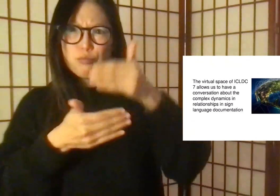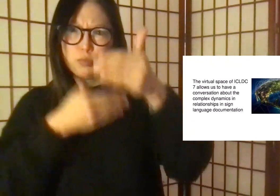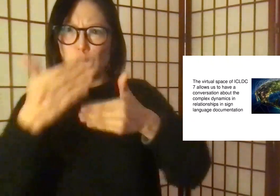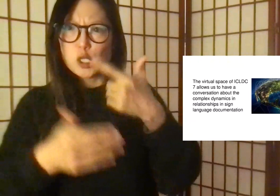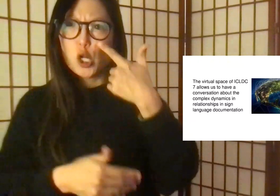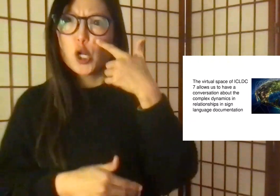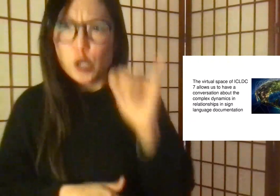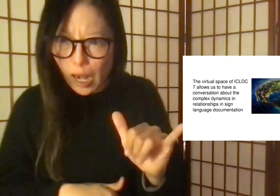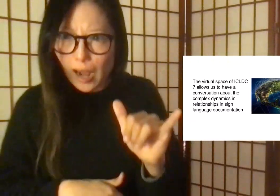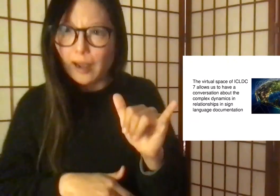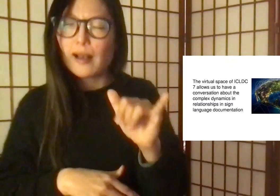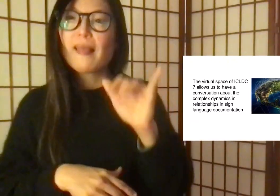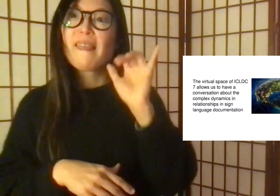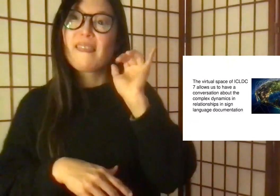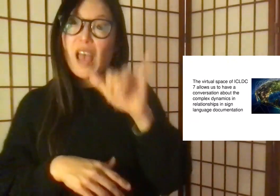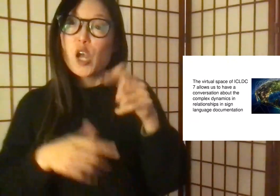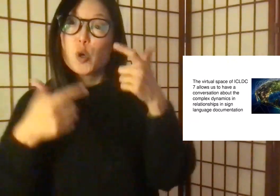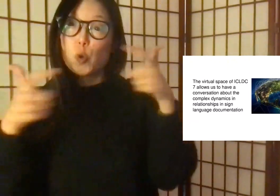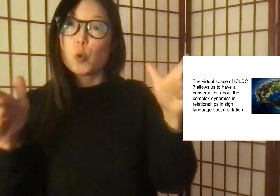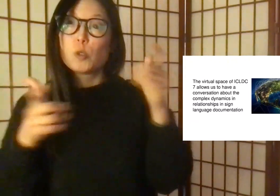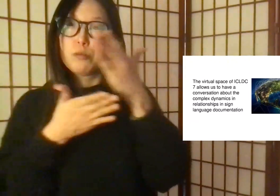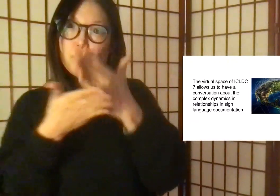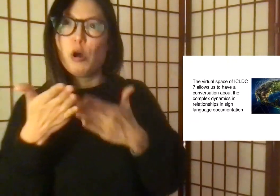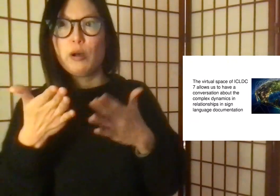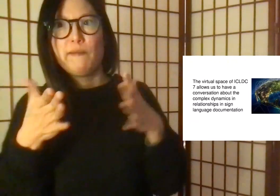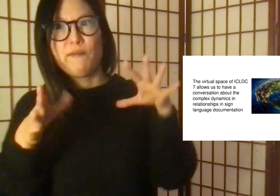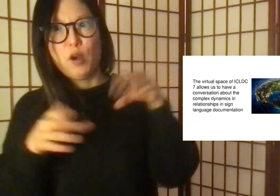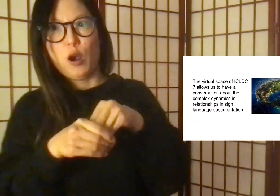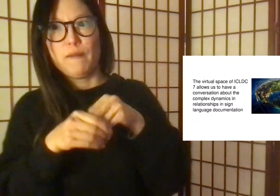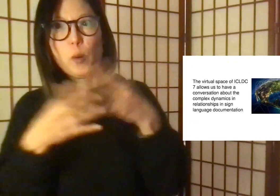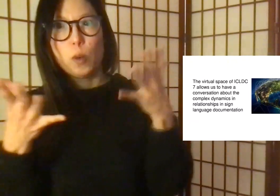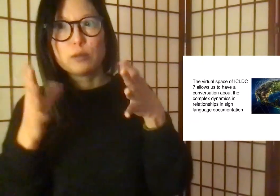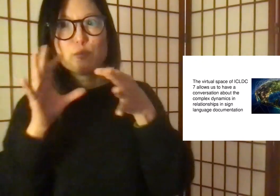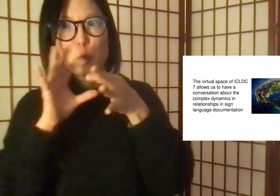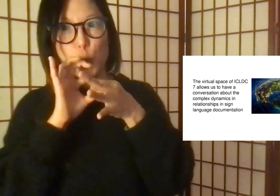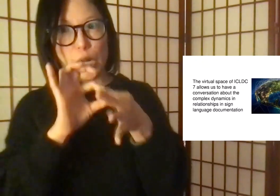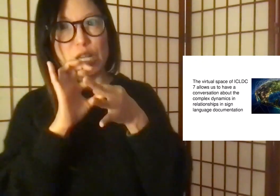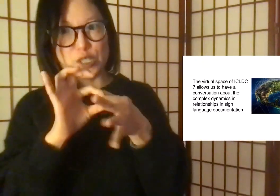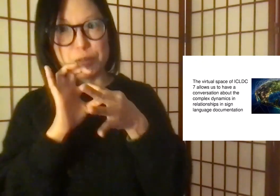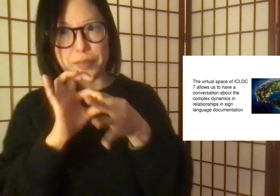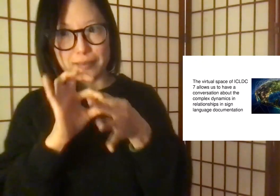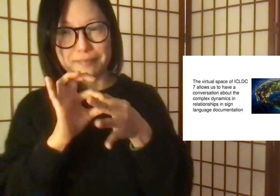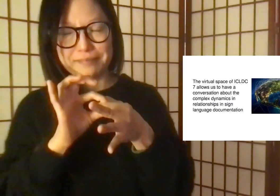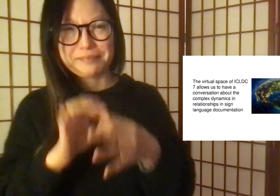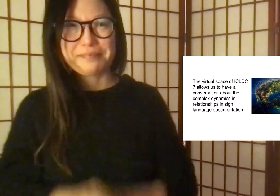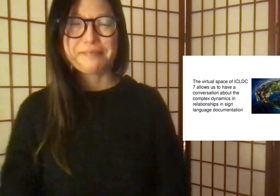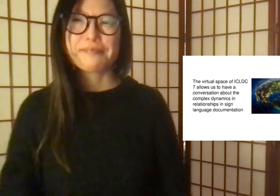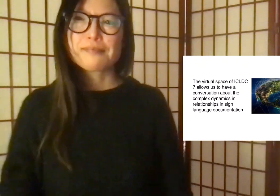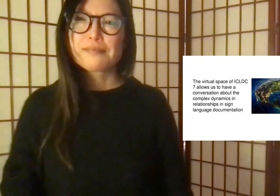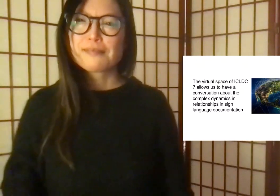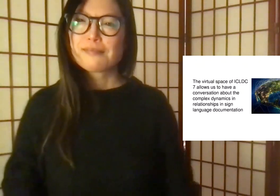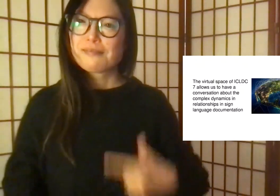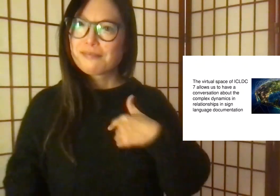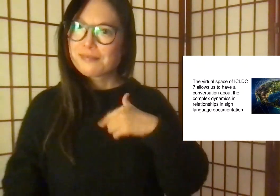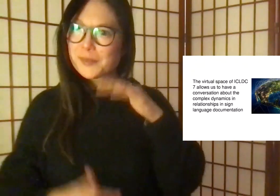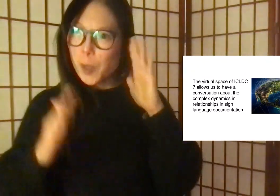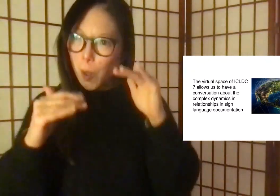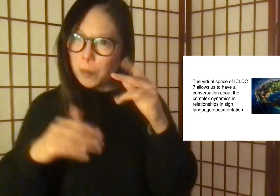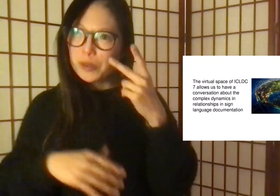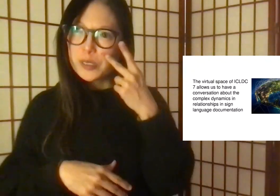documentation and foster empowering and sustainable relationship building. We want to see what this